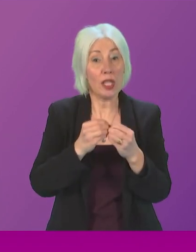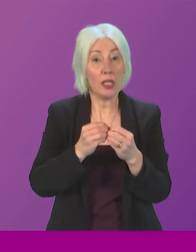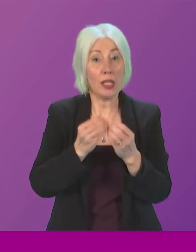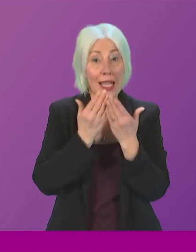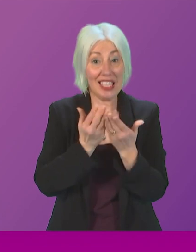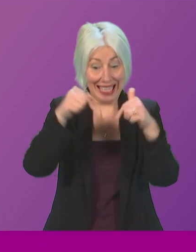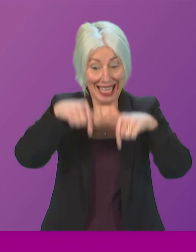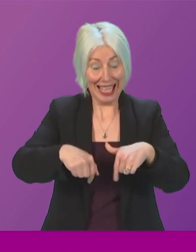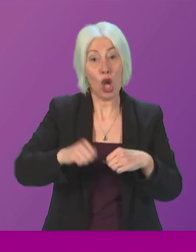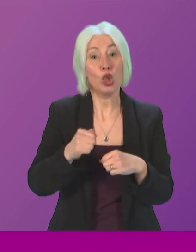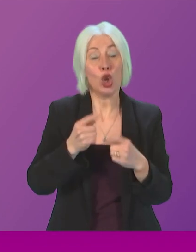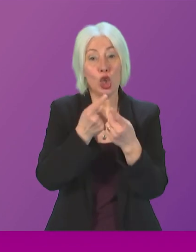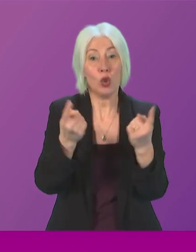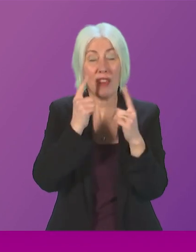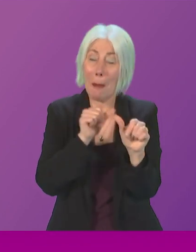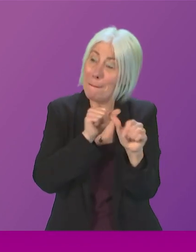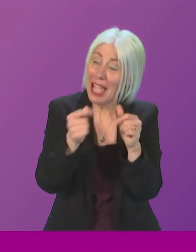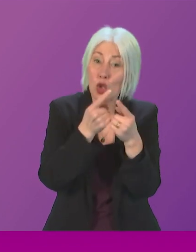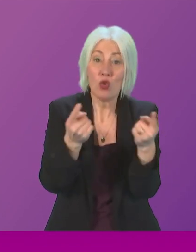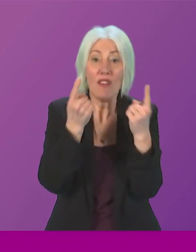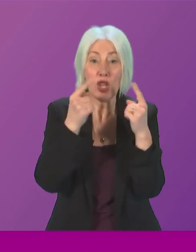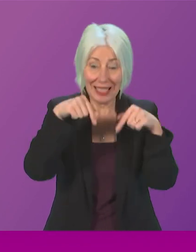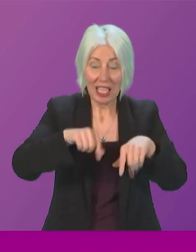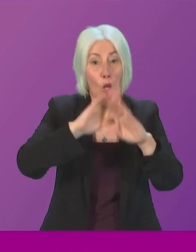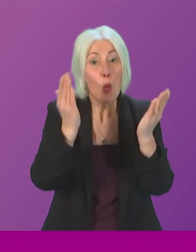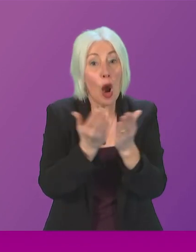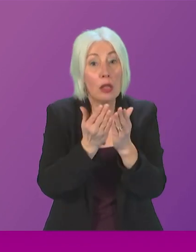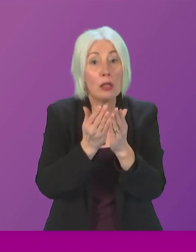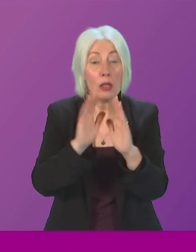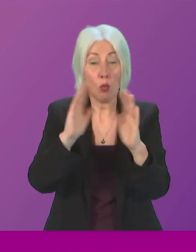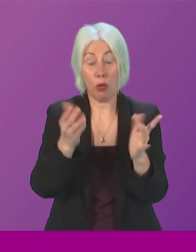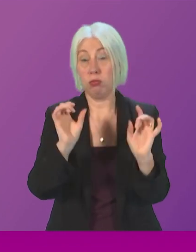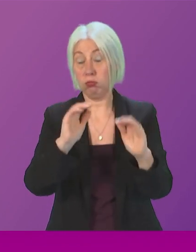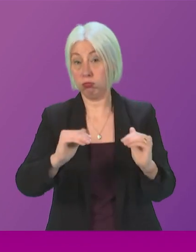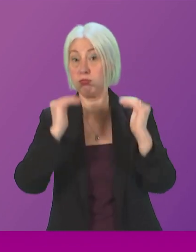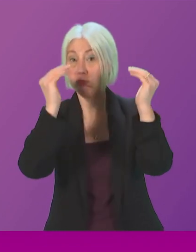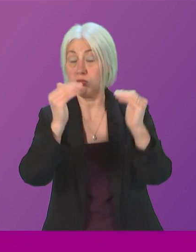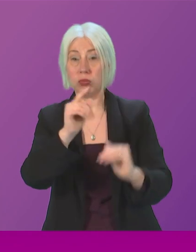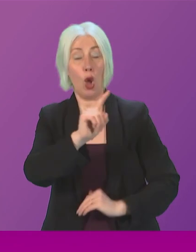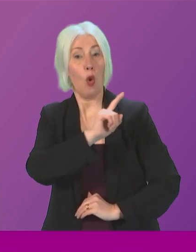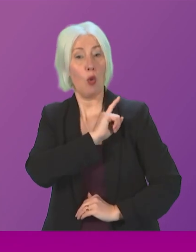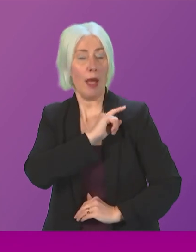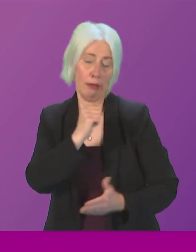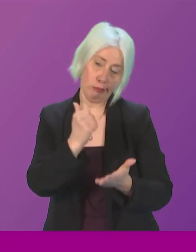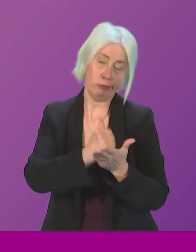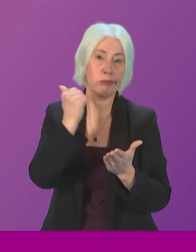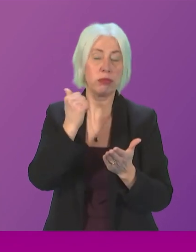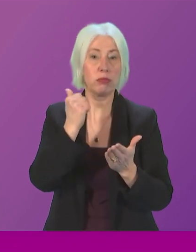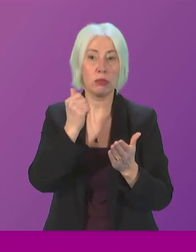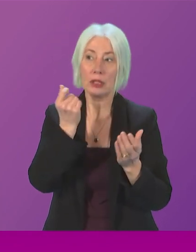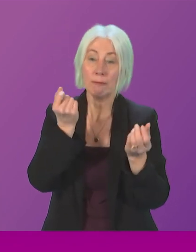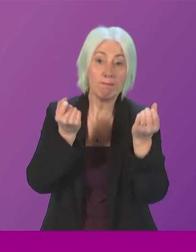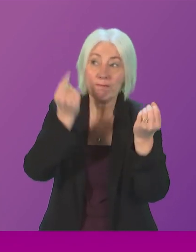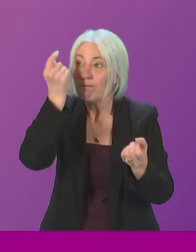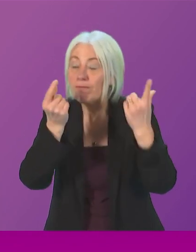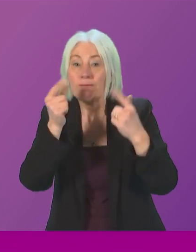universities we have some of the best universities in world world-class universities that's because of course of the excellent initiatives by those